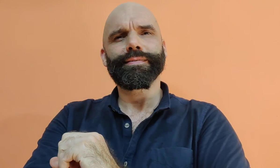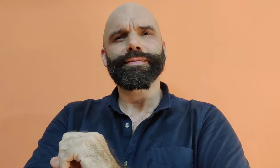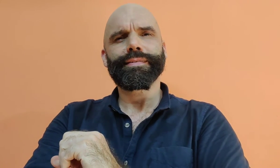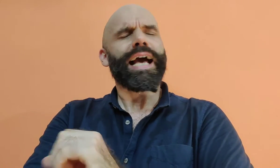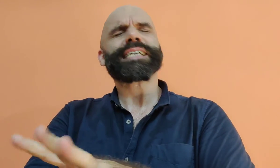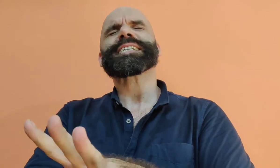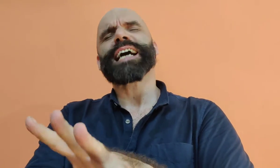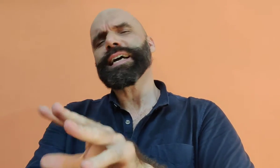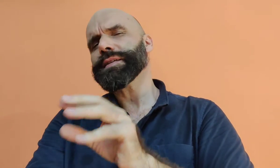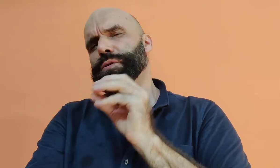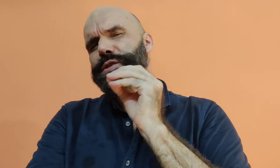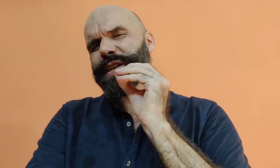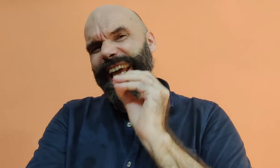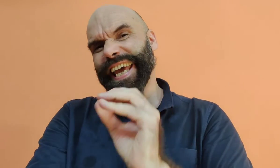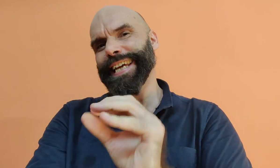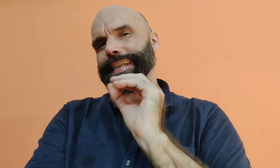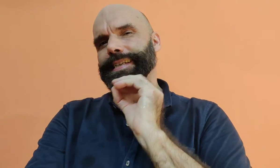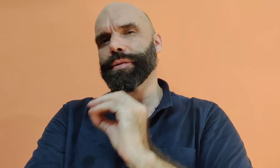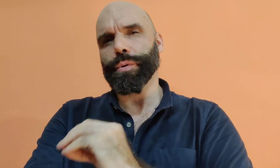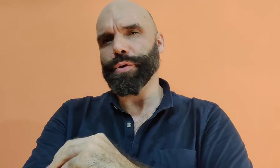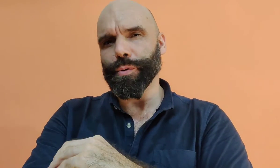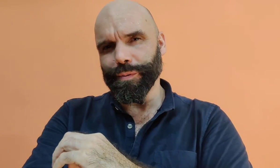As a child, used to hate the world now.